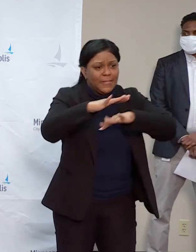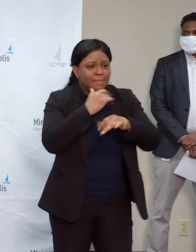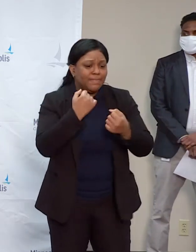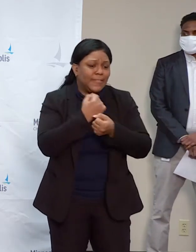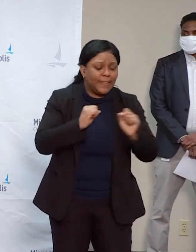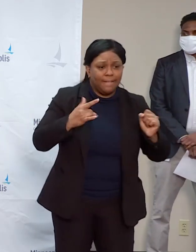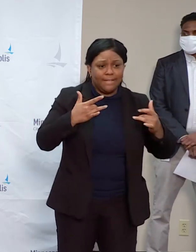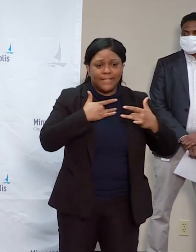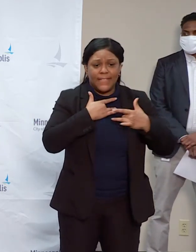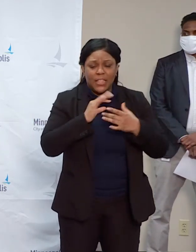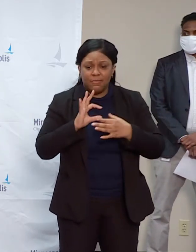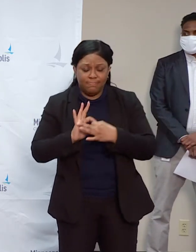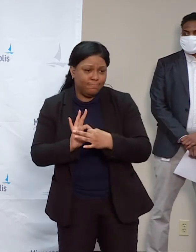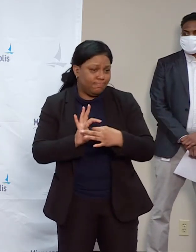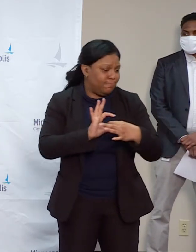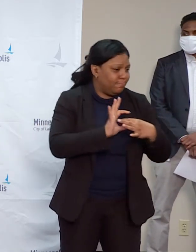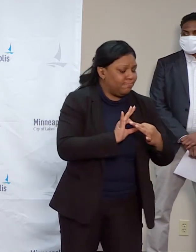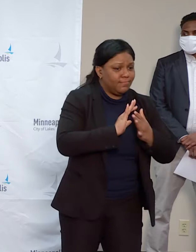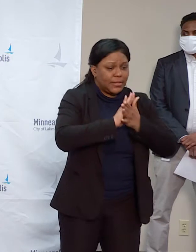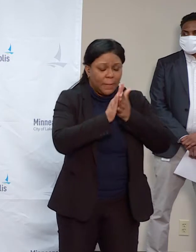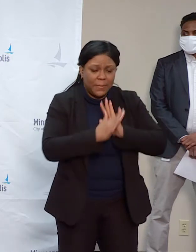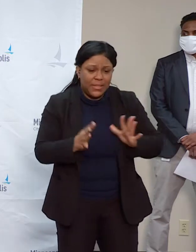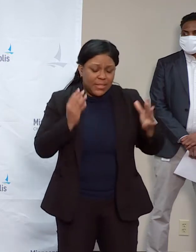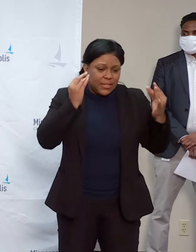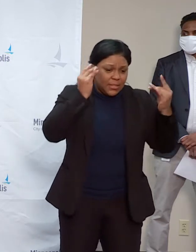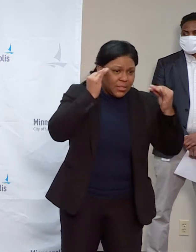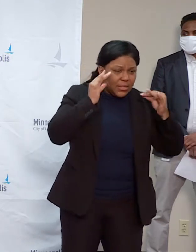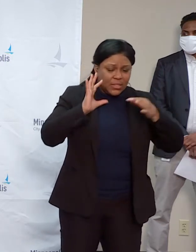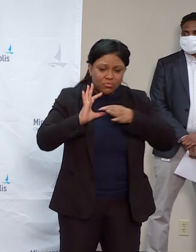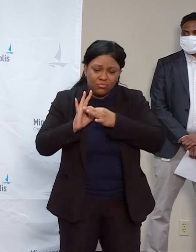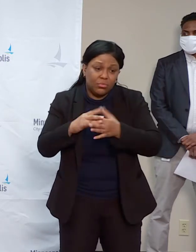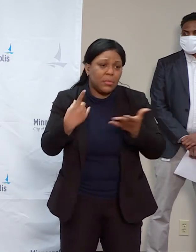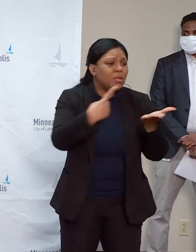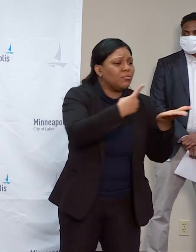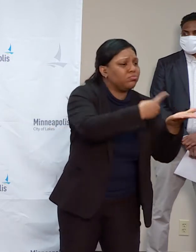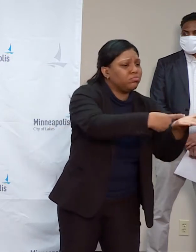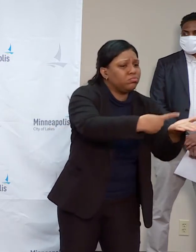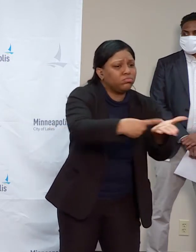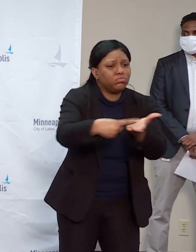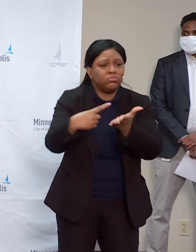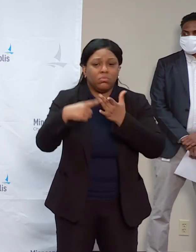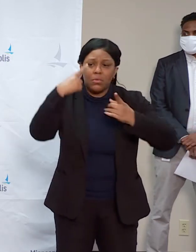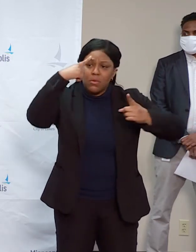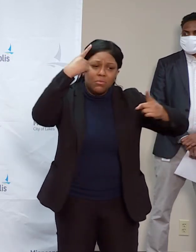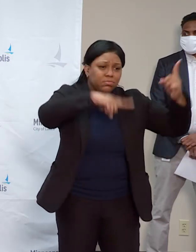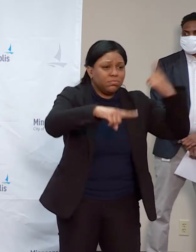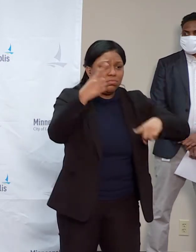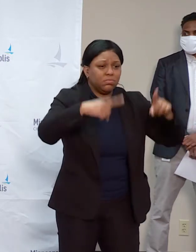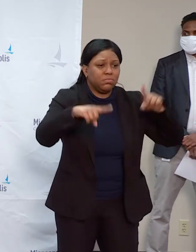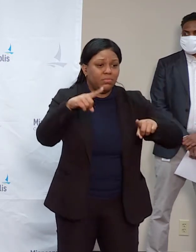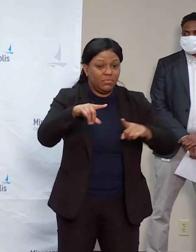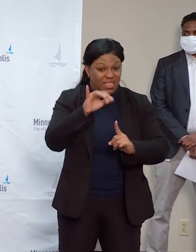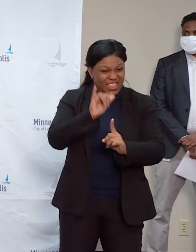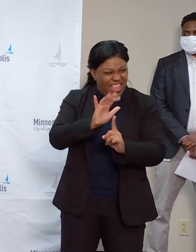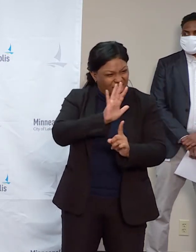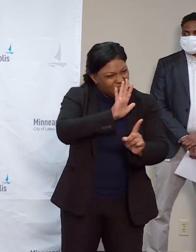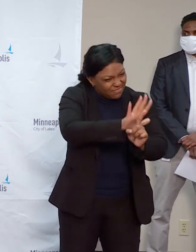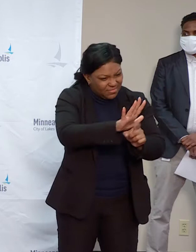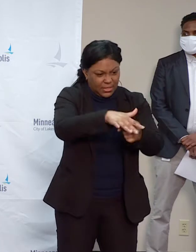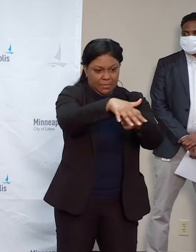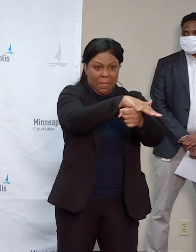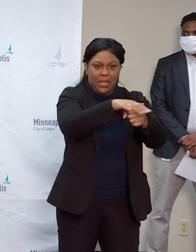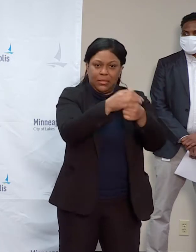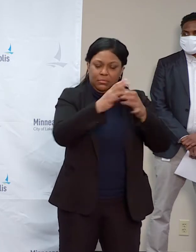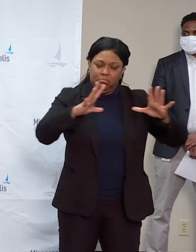so safely and peacefully. That being said, the intersection at 38th and Chicago, as I mentioned on Friday, will